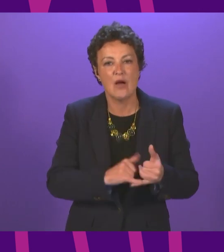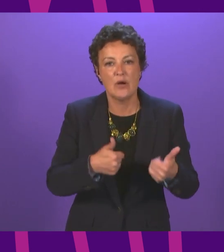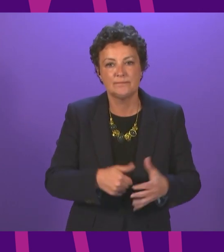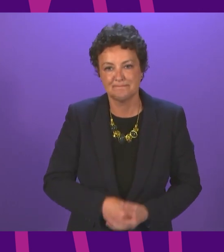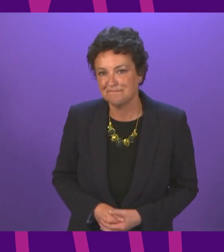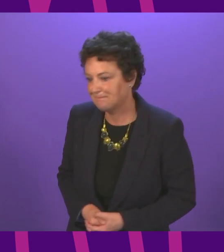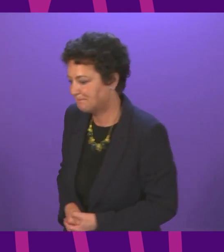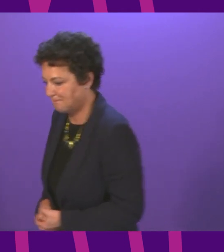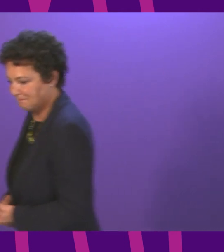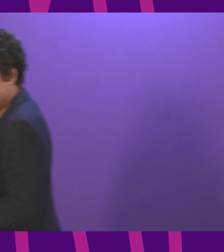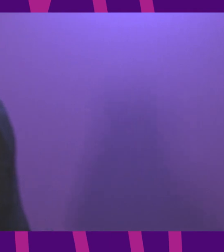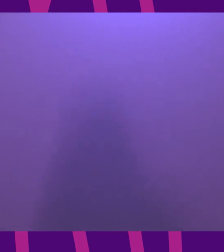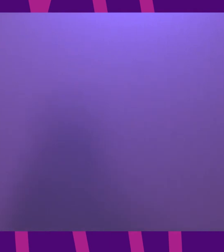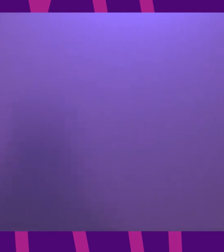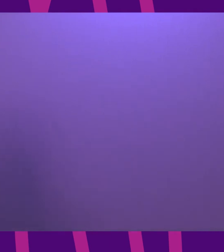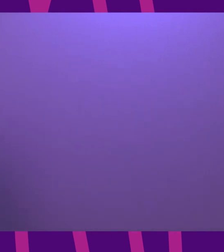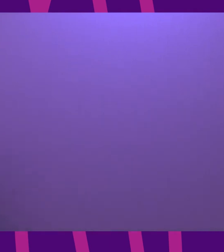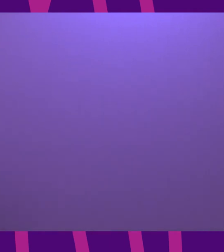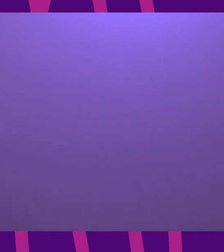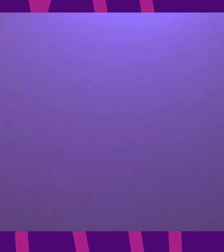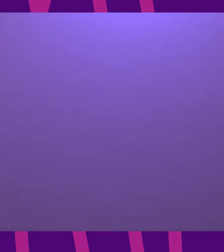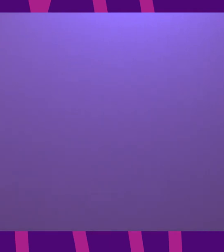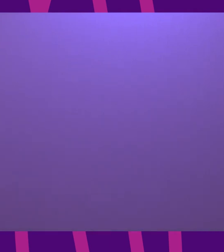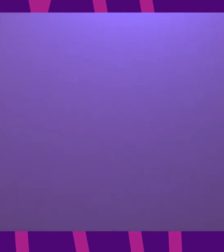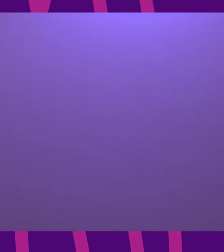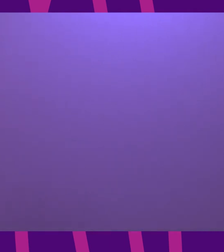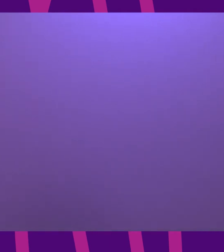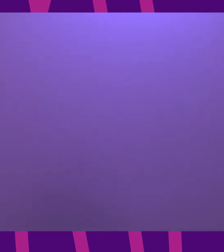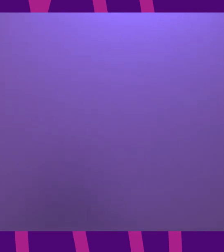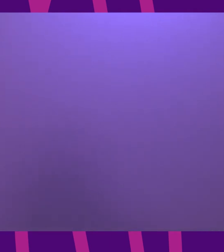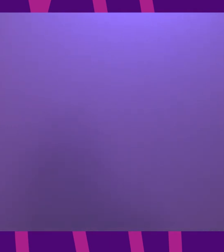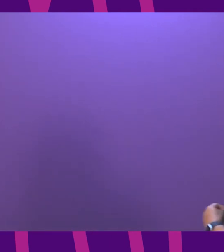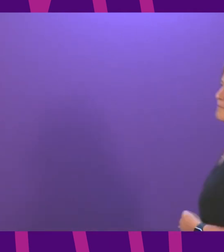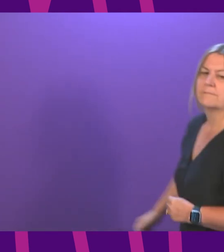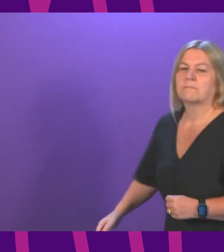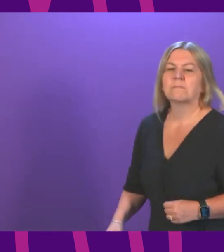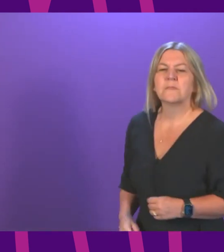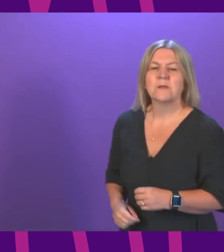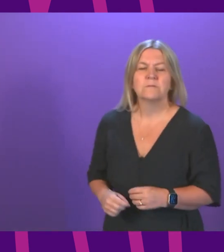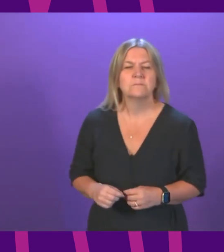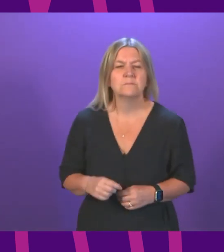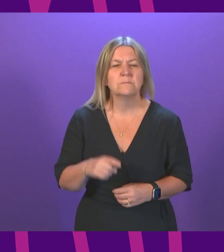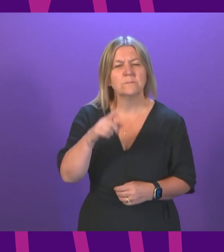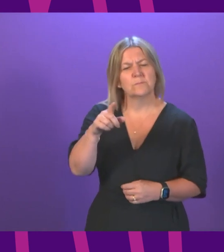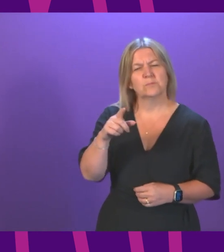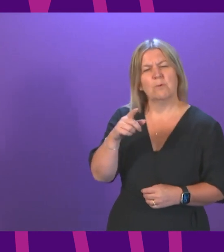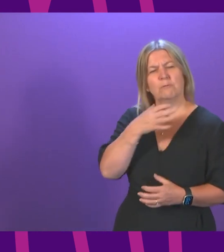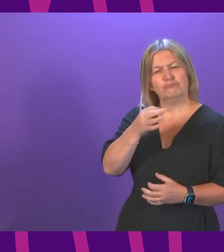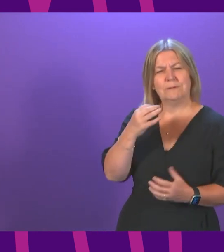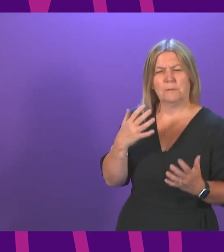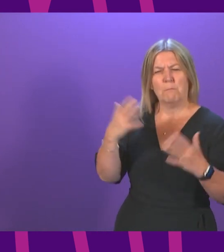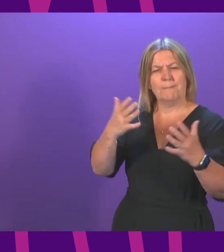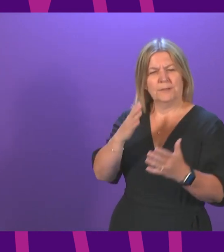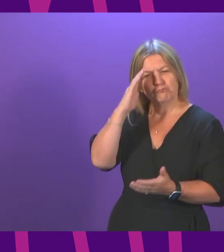The government has previously communicated well during this pandemic, but that has started to slip, risking public trust and confidence.